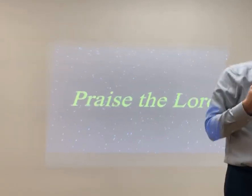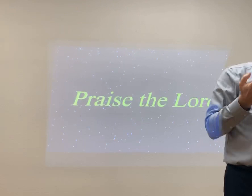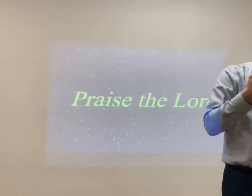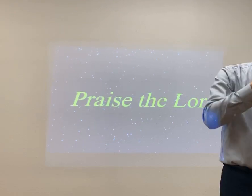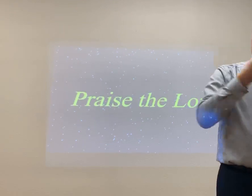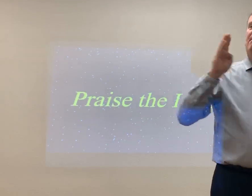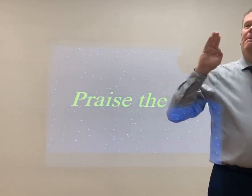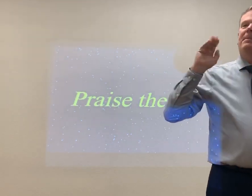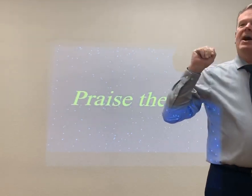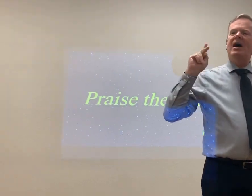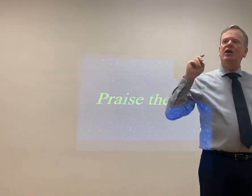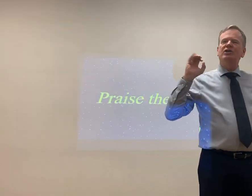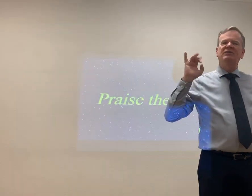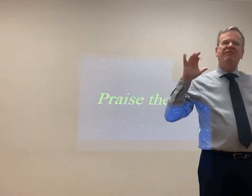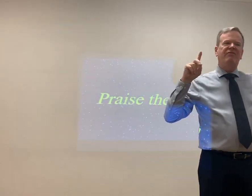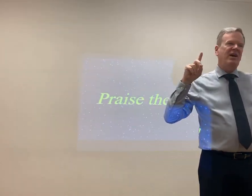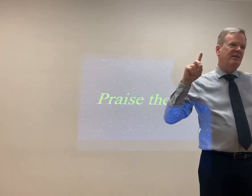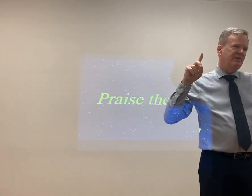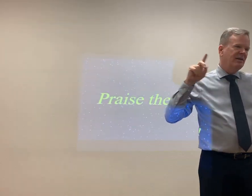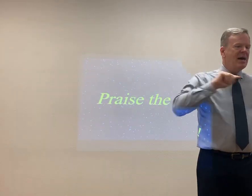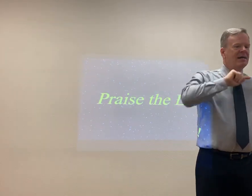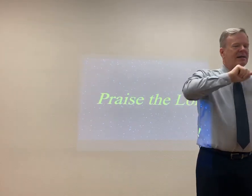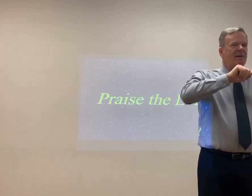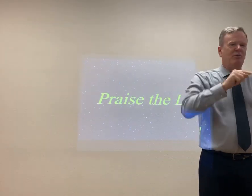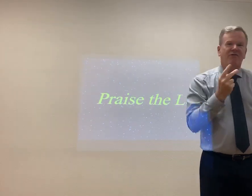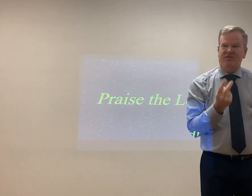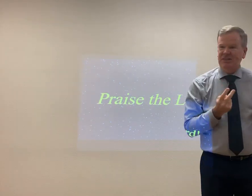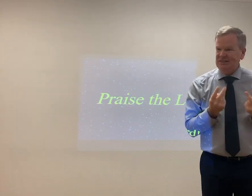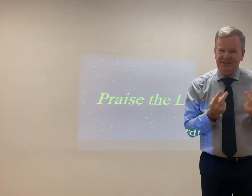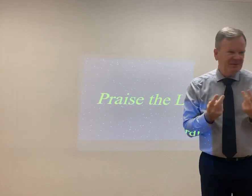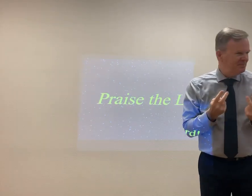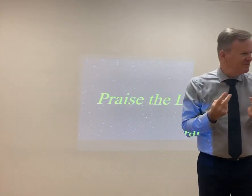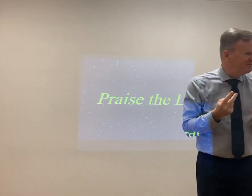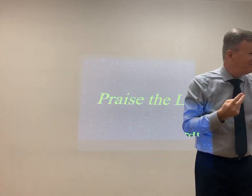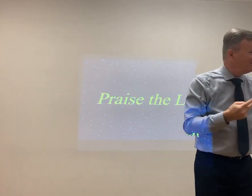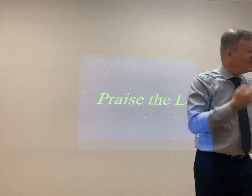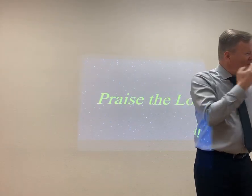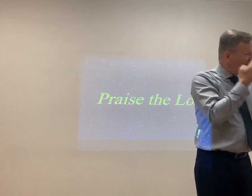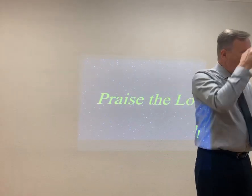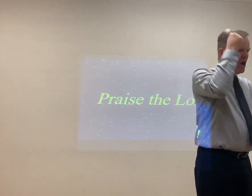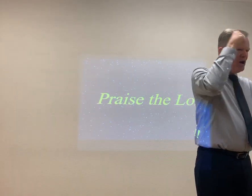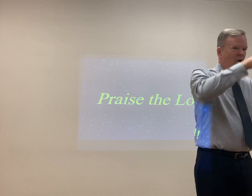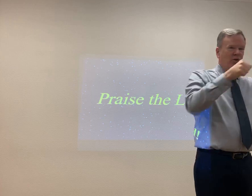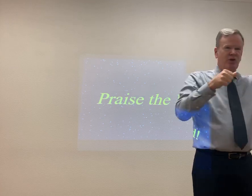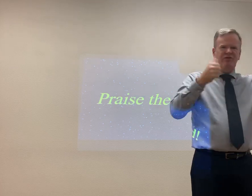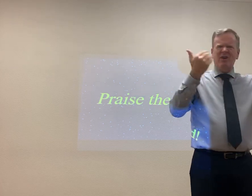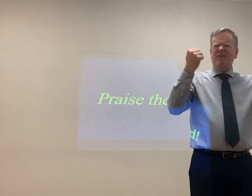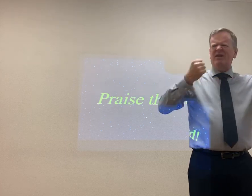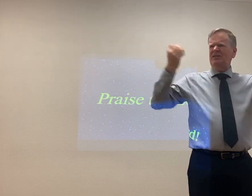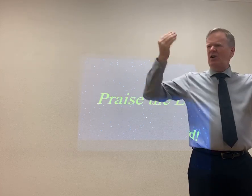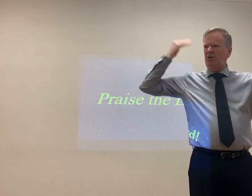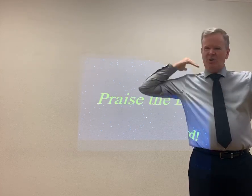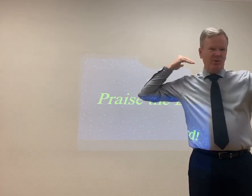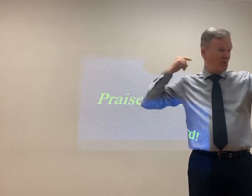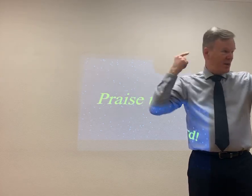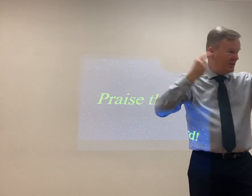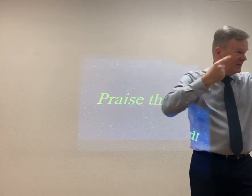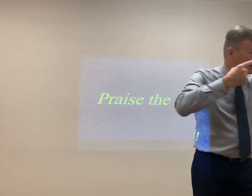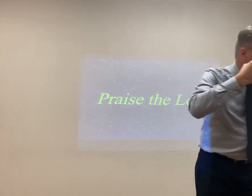She's visiting from Bakersfield. She came over here to visit. It's good to see you, and I remember her, it was about 15 years ago, right?